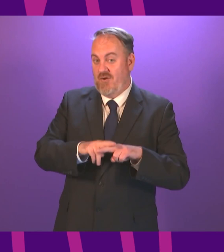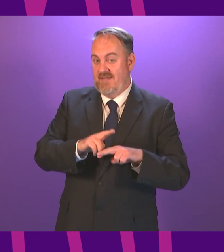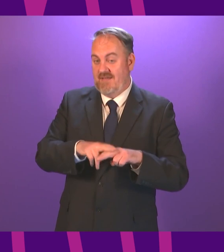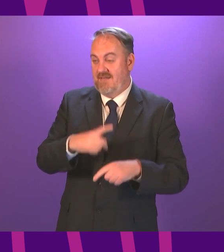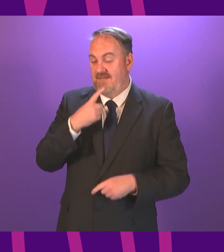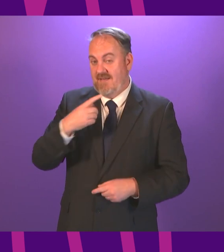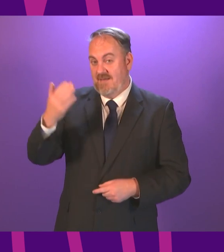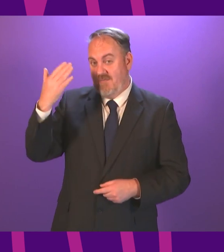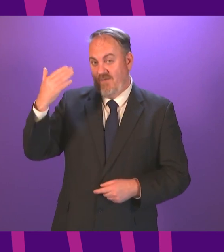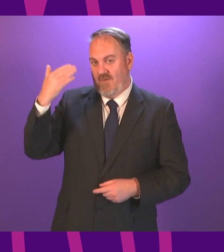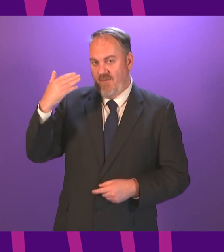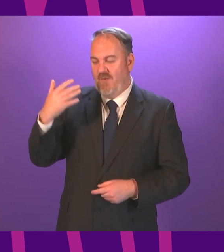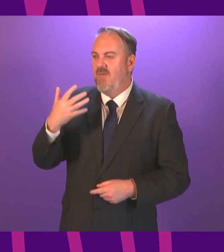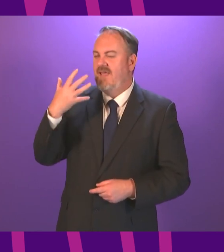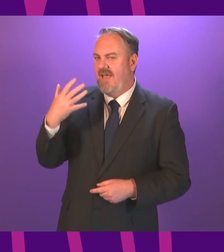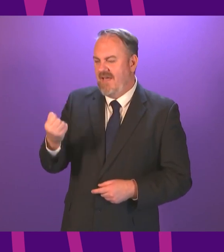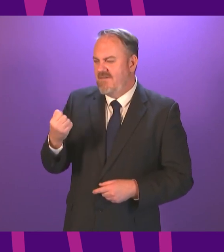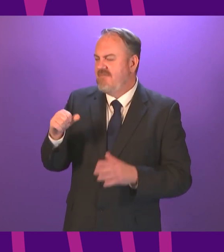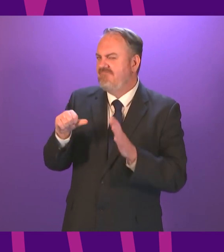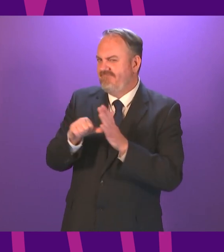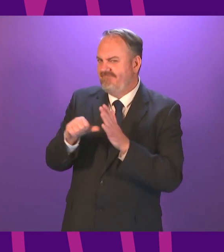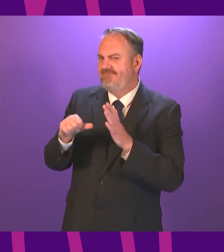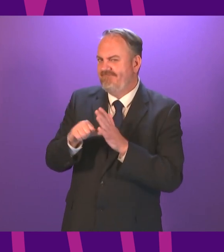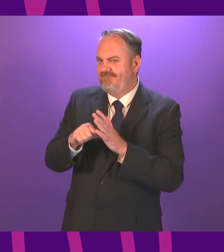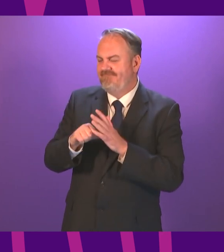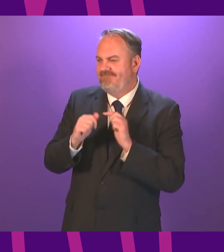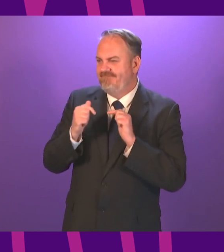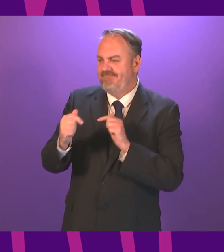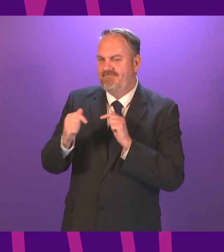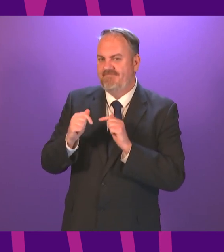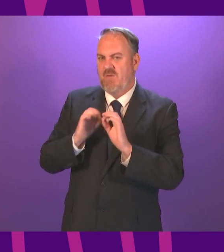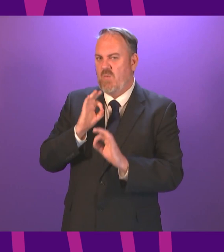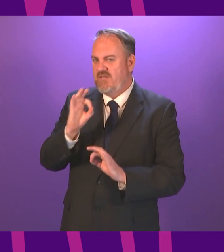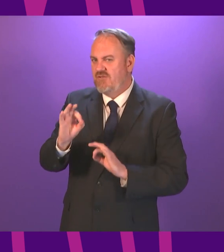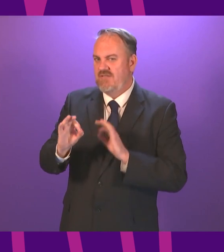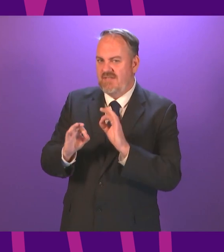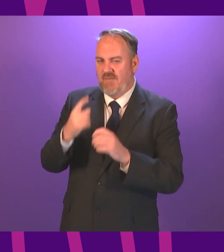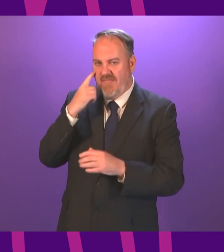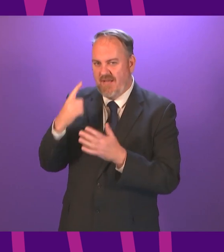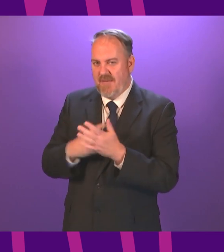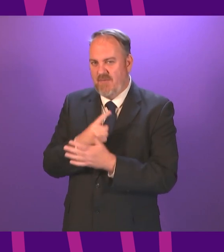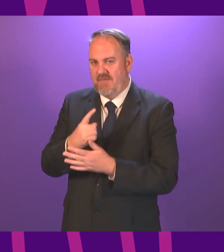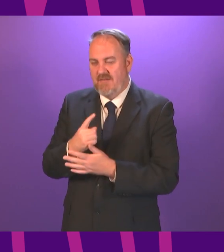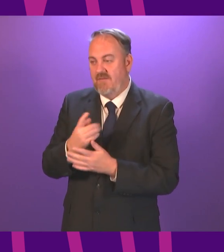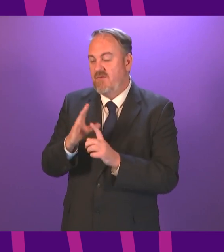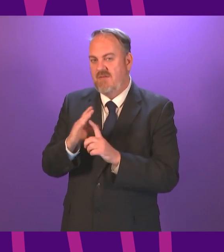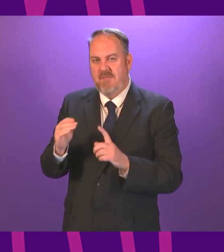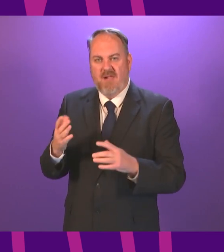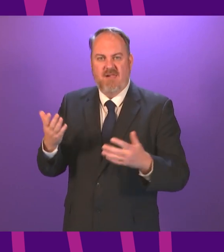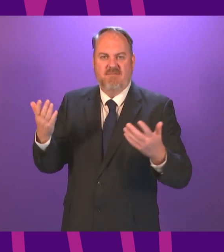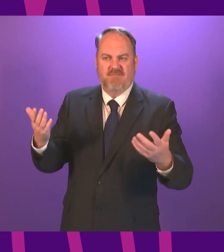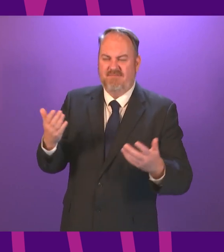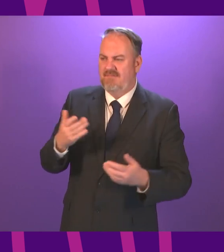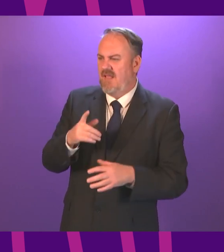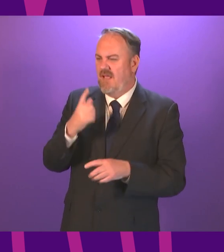there remain significant and difficult questions to answer particularly maximising uptake as we proceed